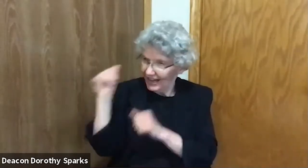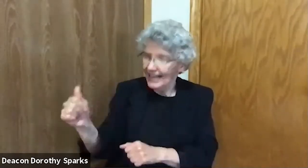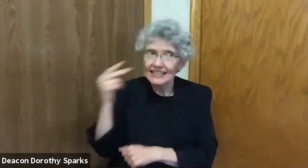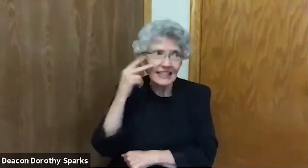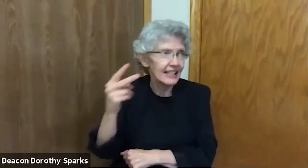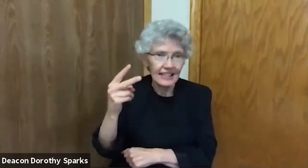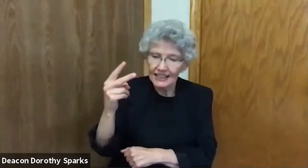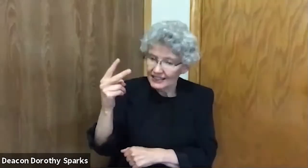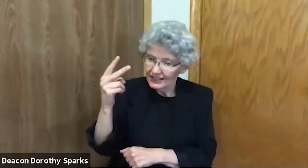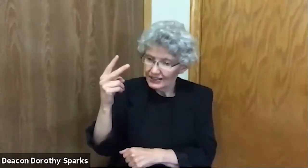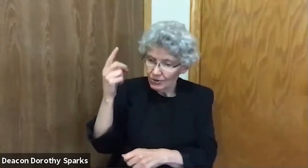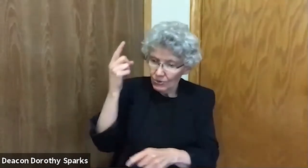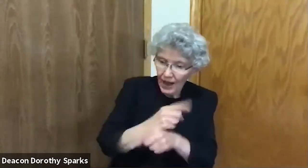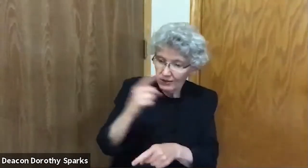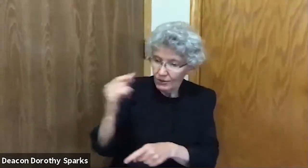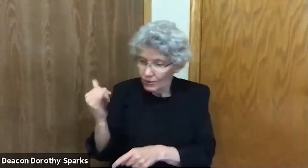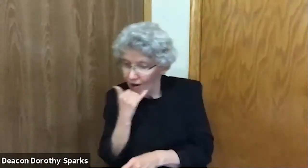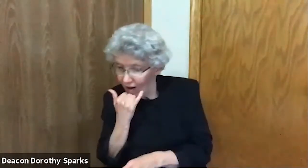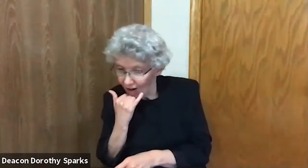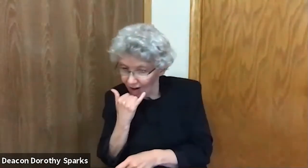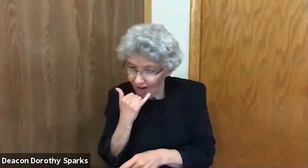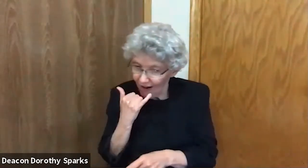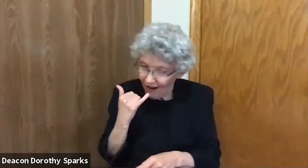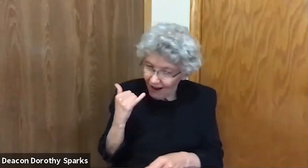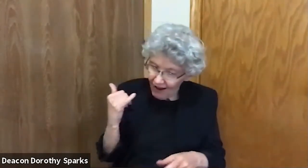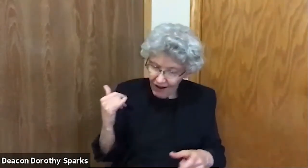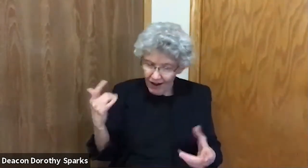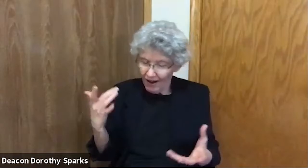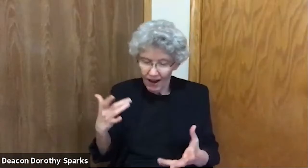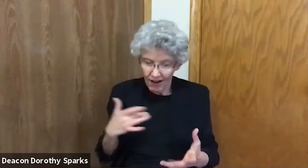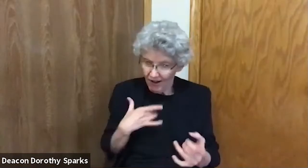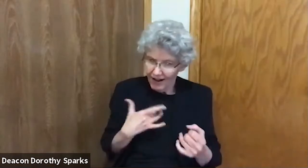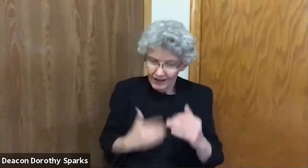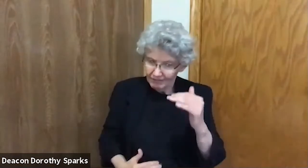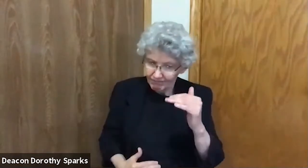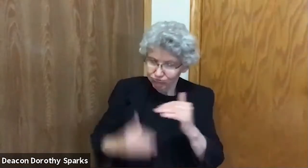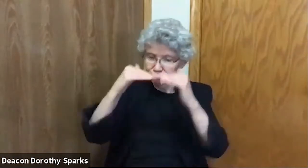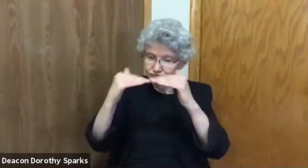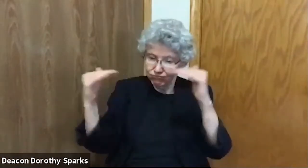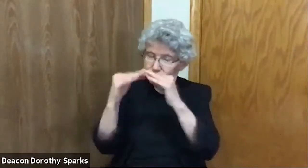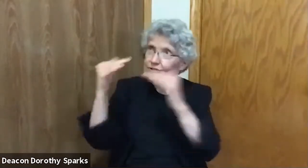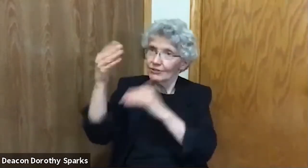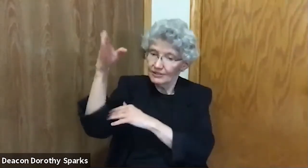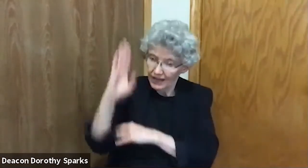And you will know the difference between right and wrong just as God does.